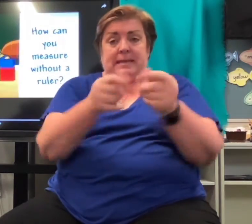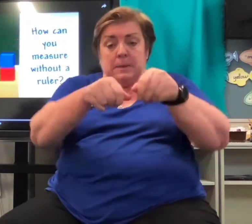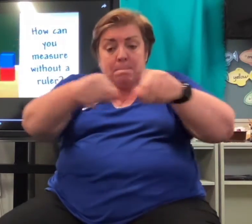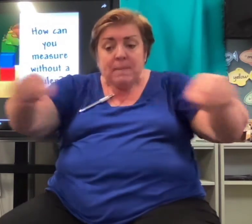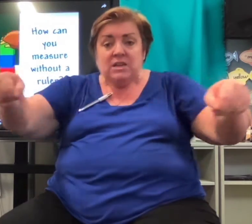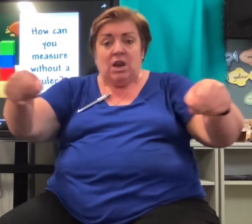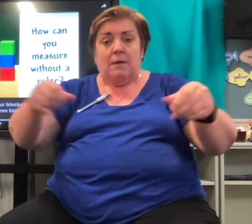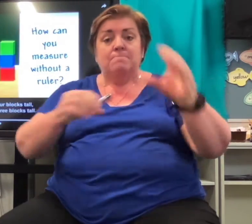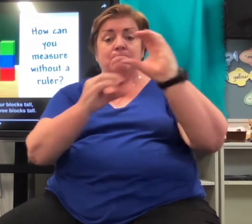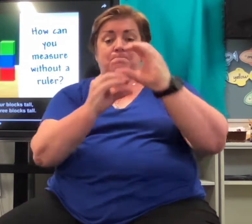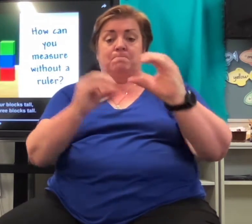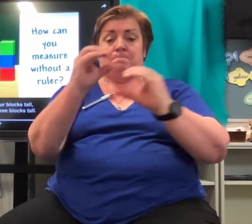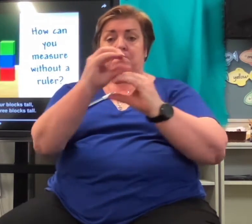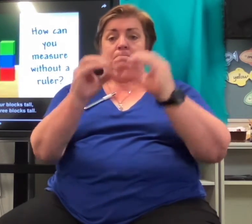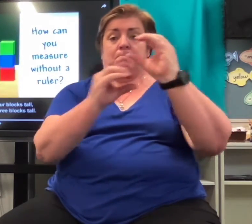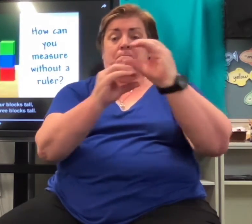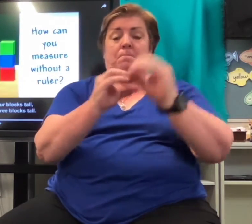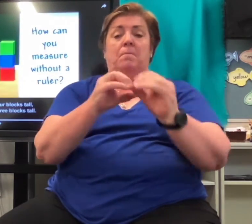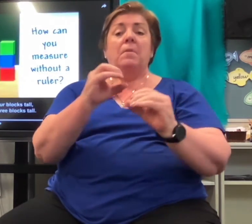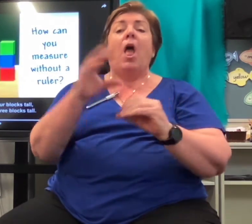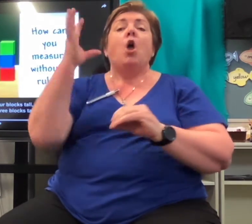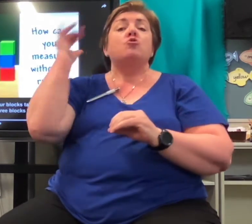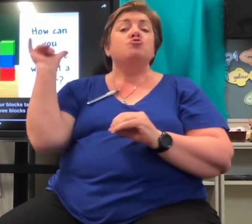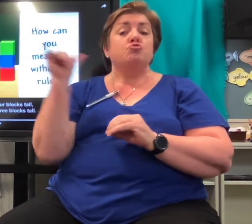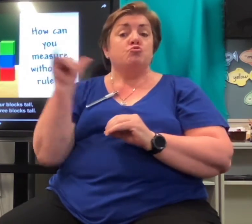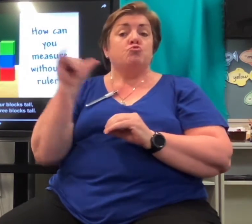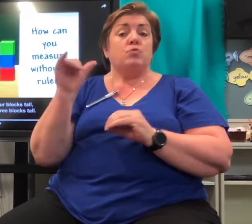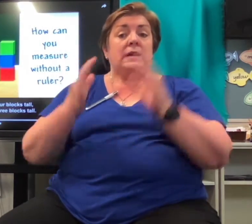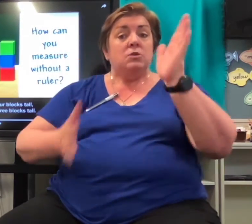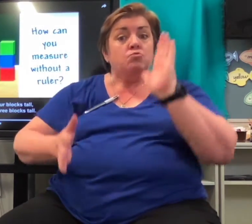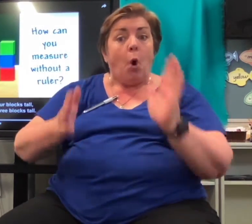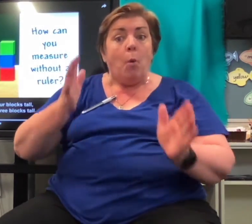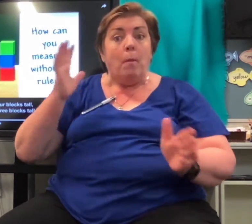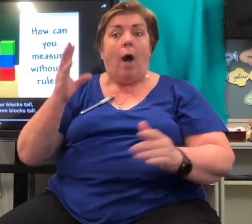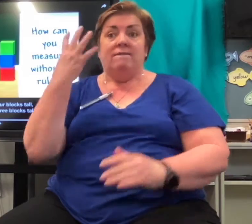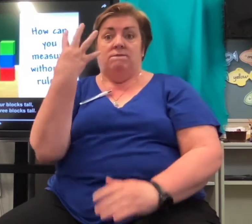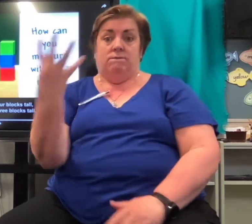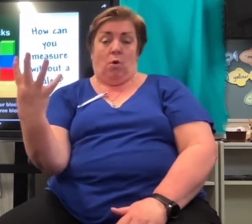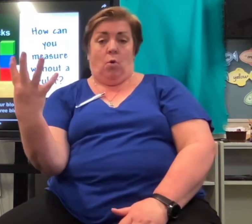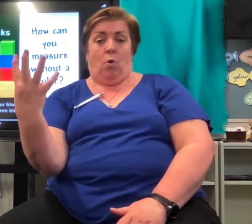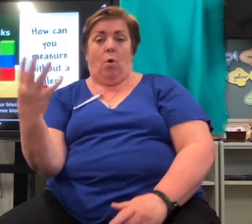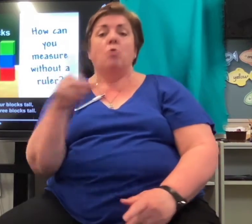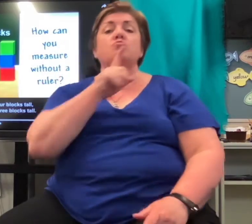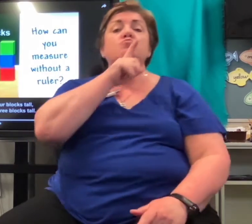The green robot is four blocks tall, and the red robot is three blocks tall.